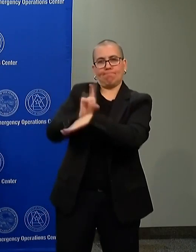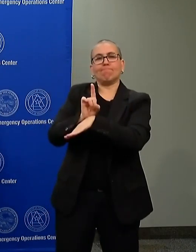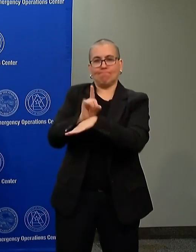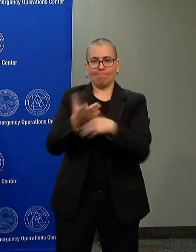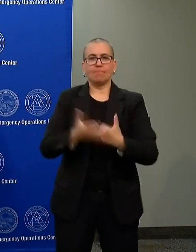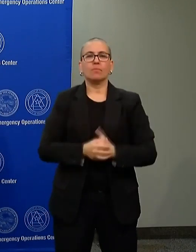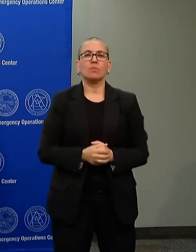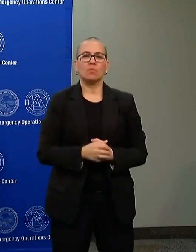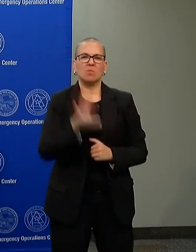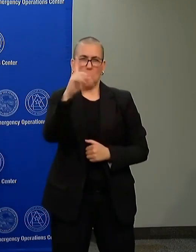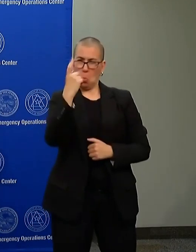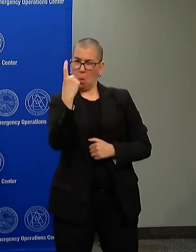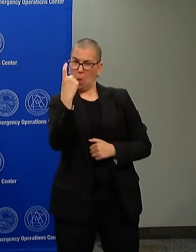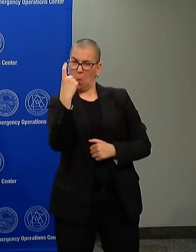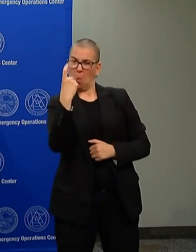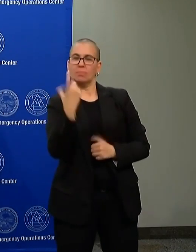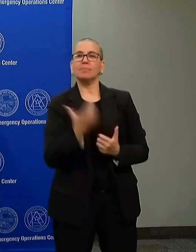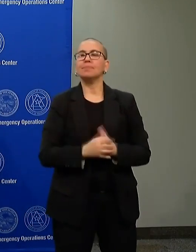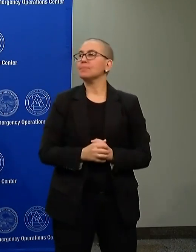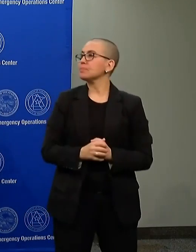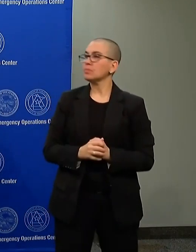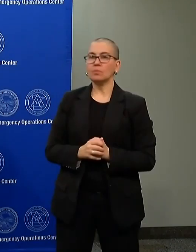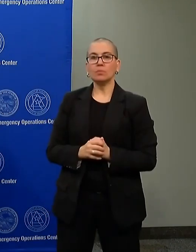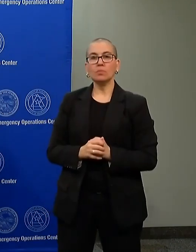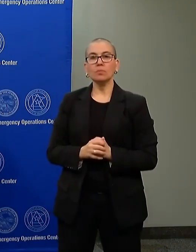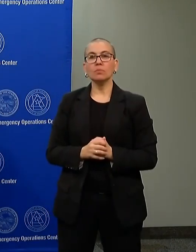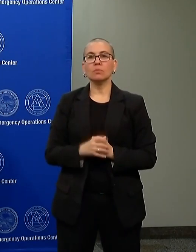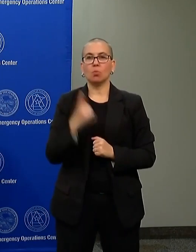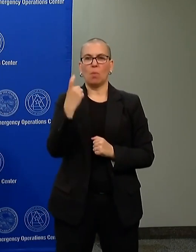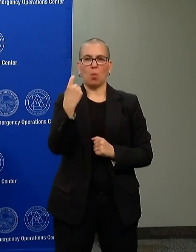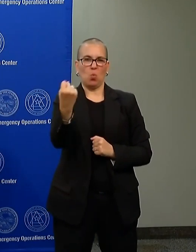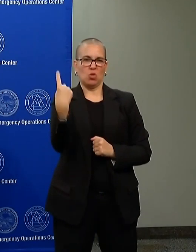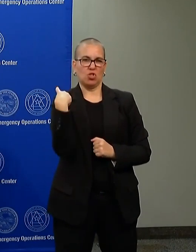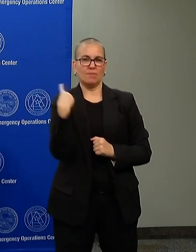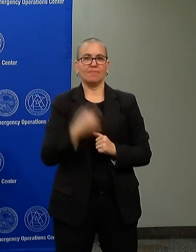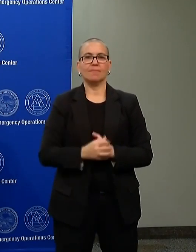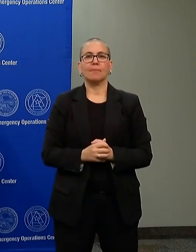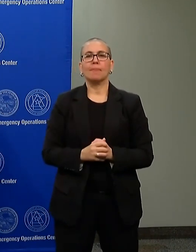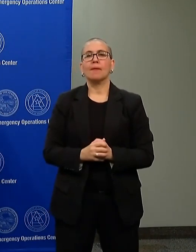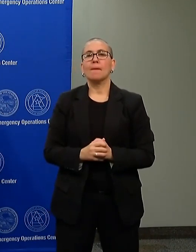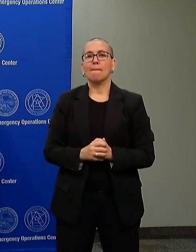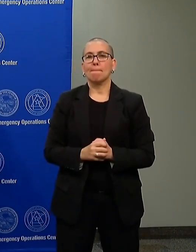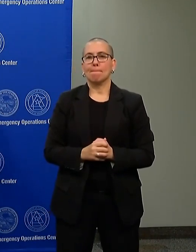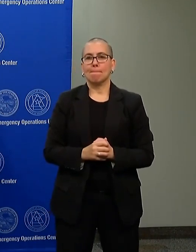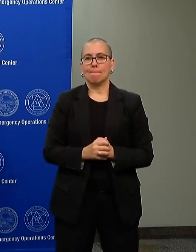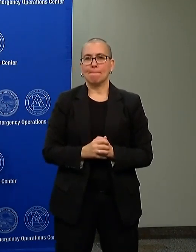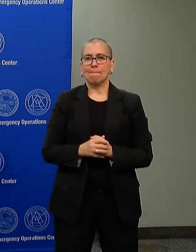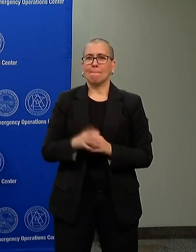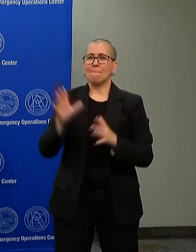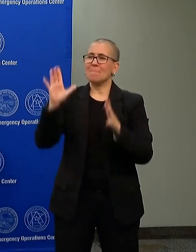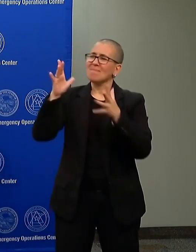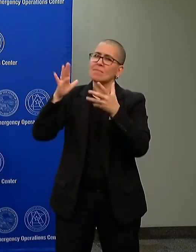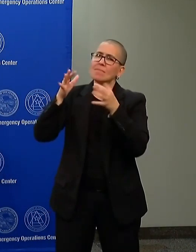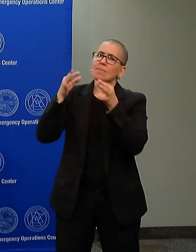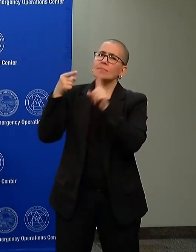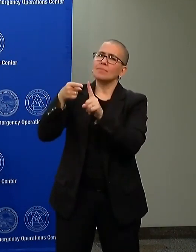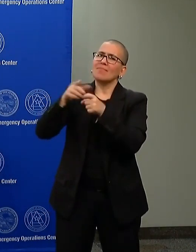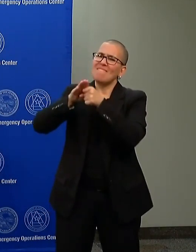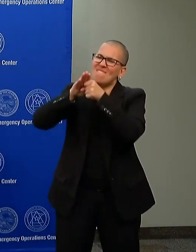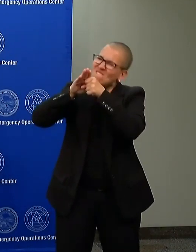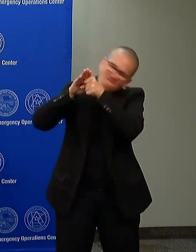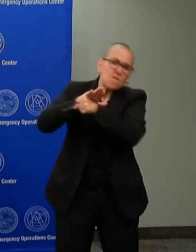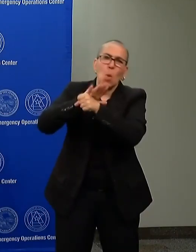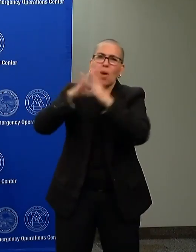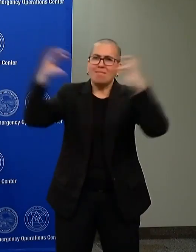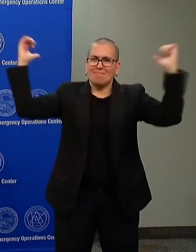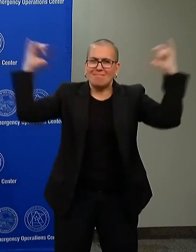ahead. more follow-up question, very important if possible. When you talk about full mobilization, how many National Guard troops